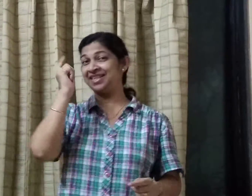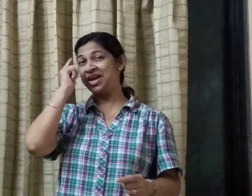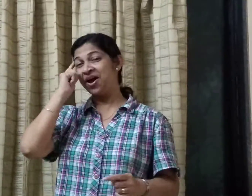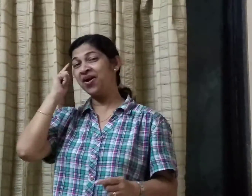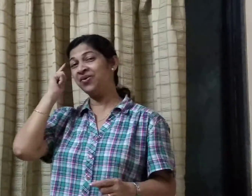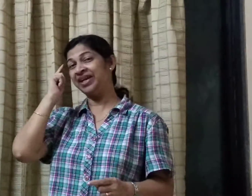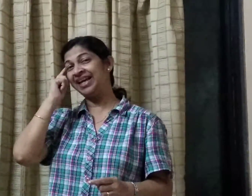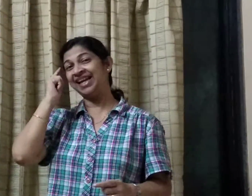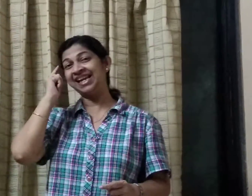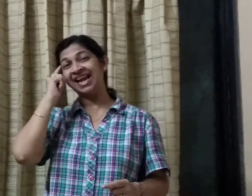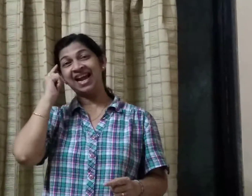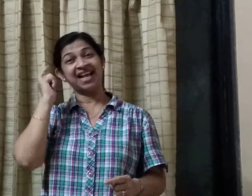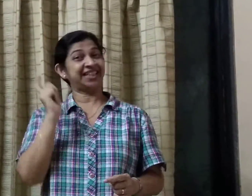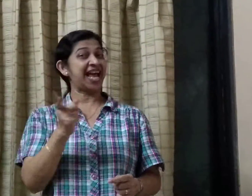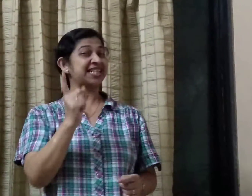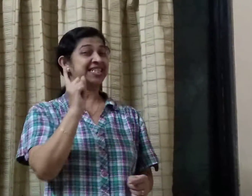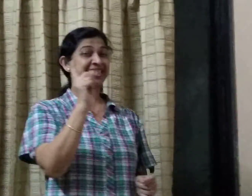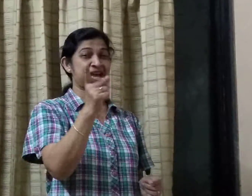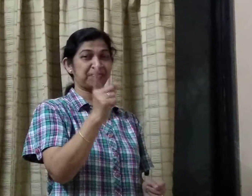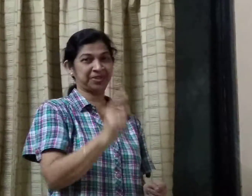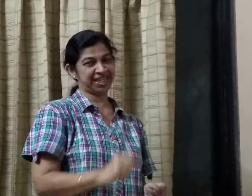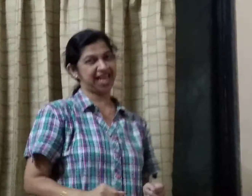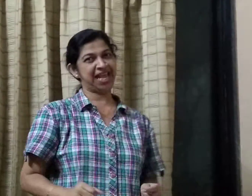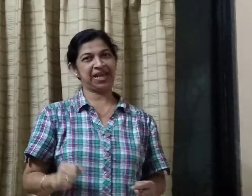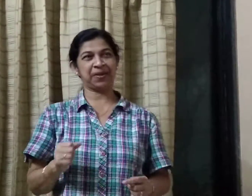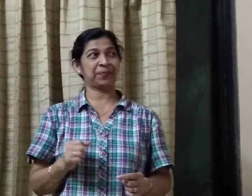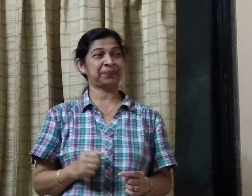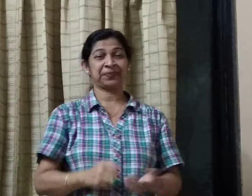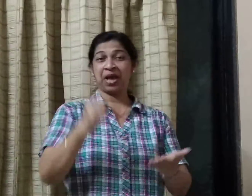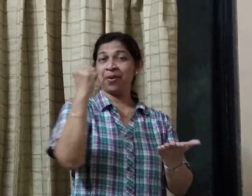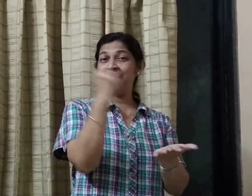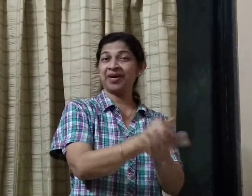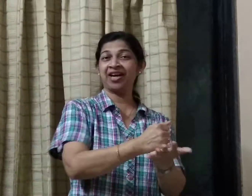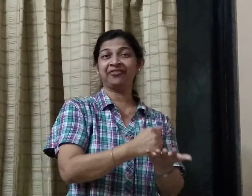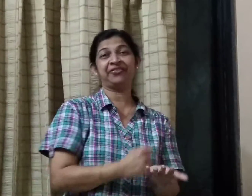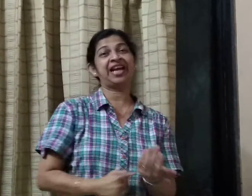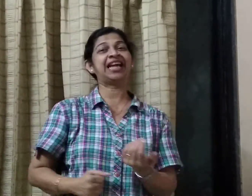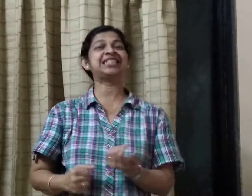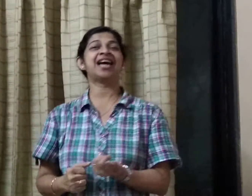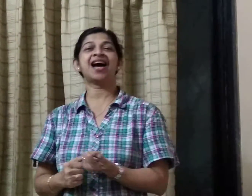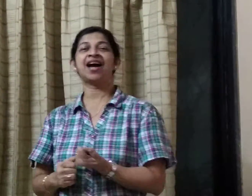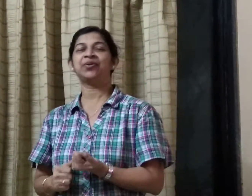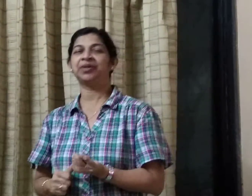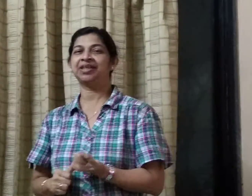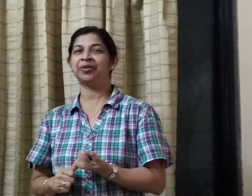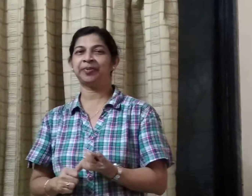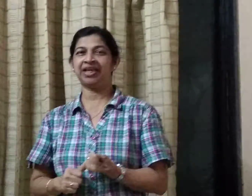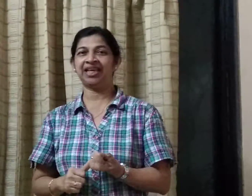no need that's something perfect I will be.